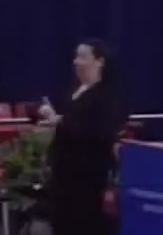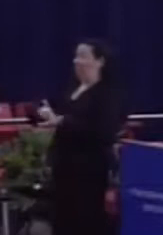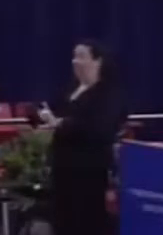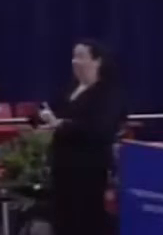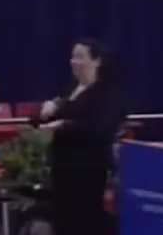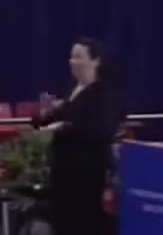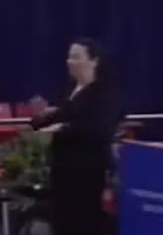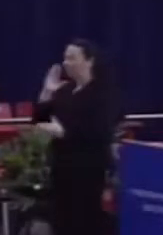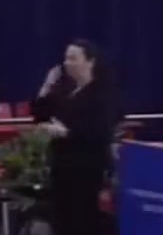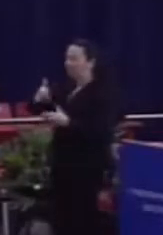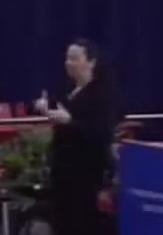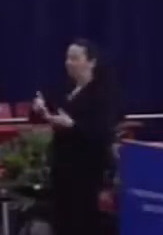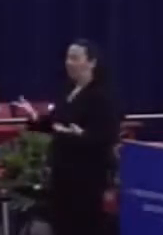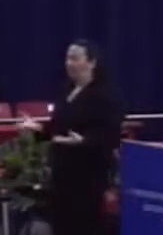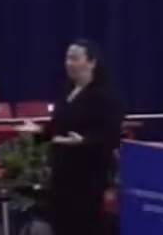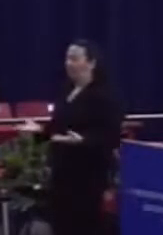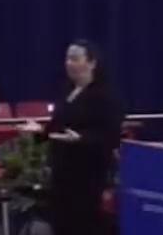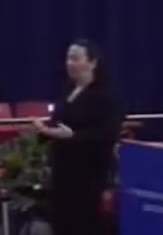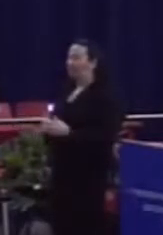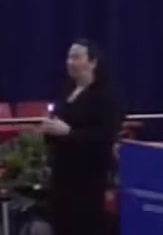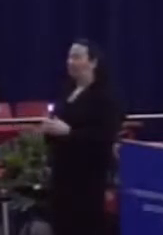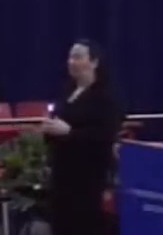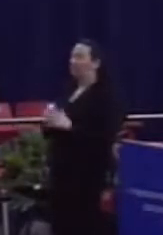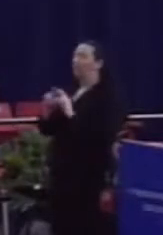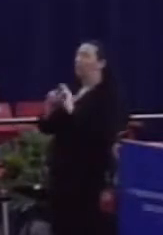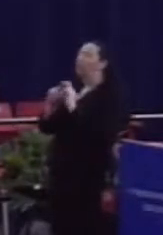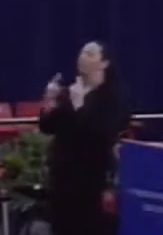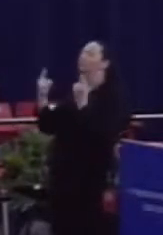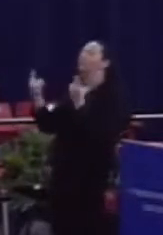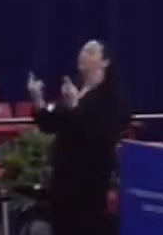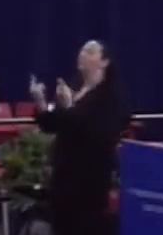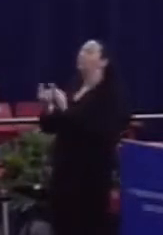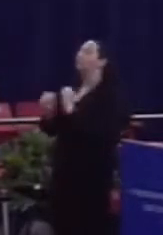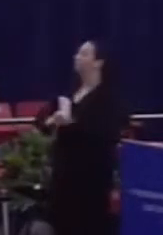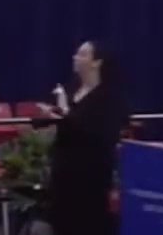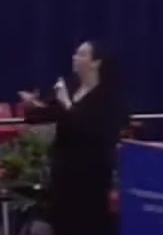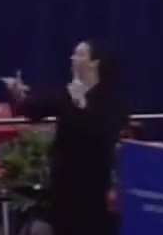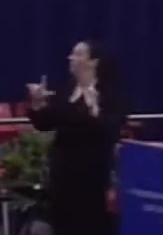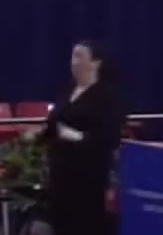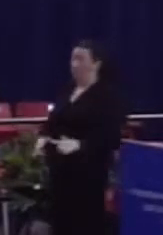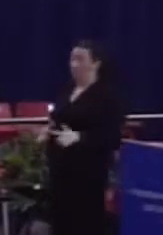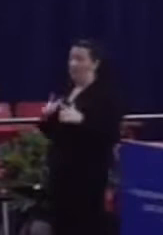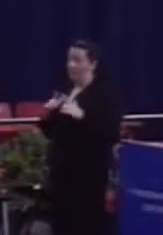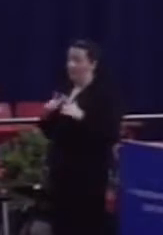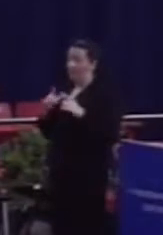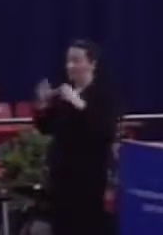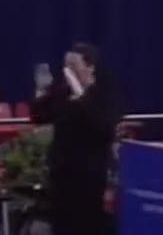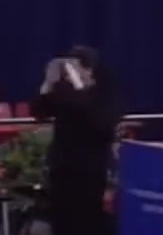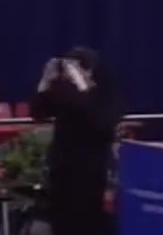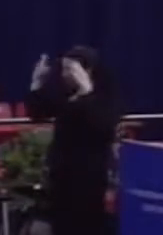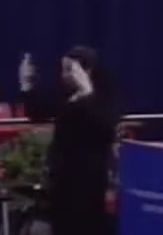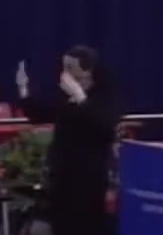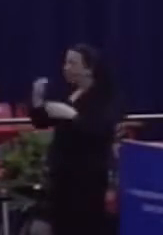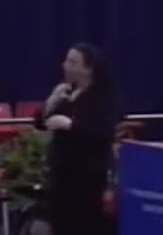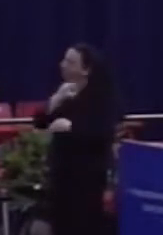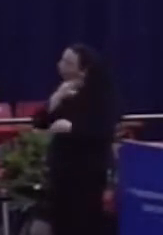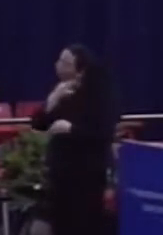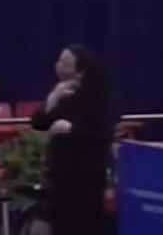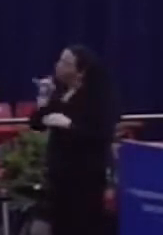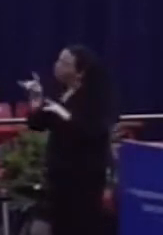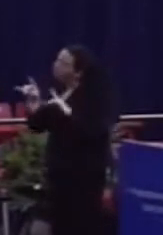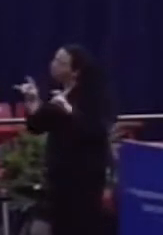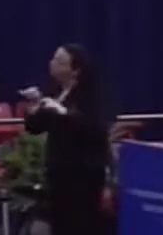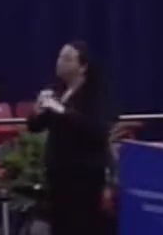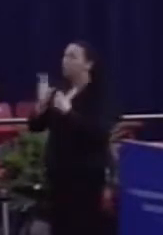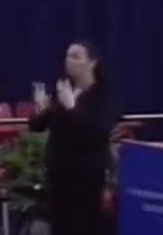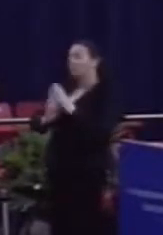the unity of all life, an open-minded inquiry into the